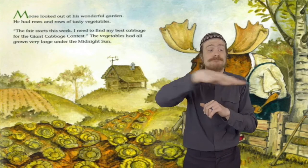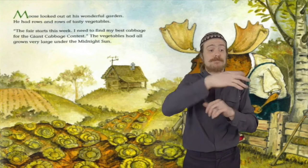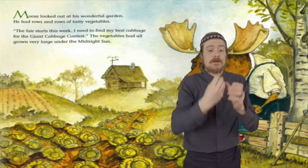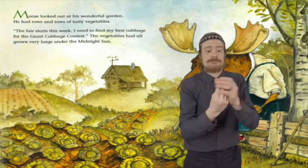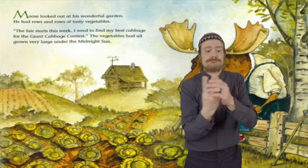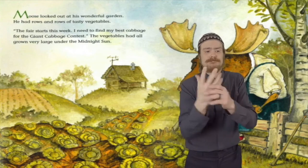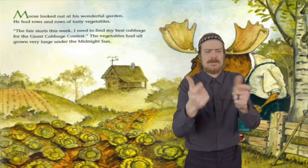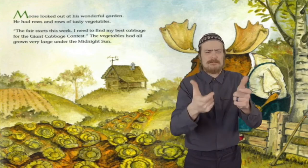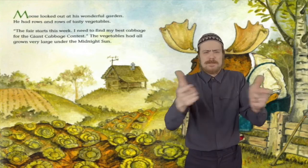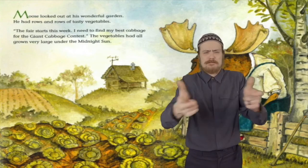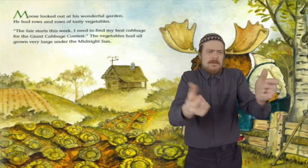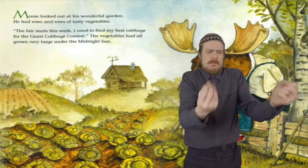under the midnight sun.